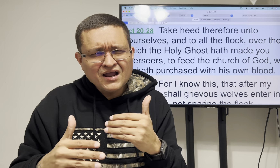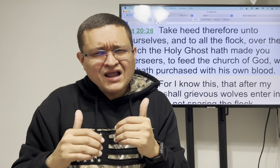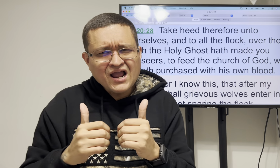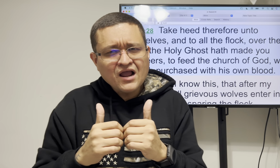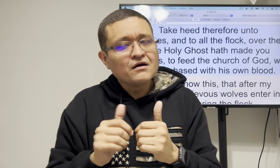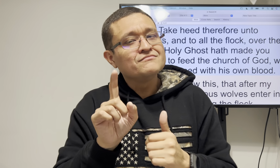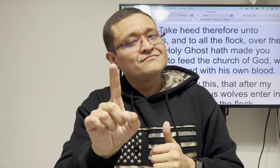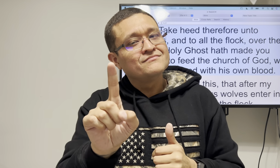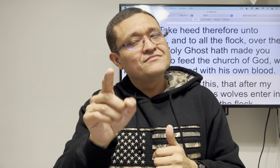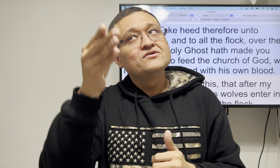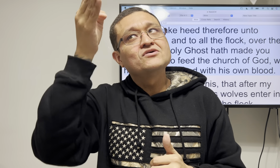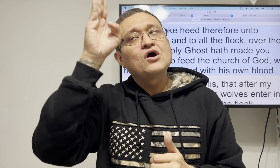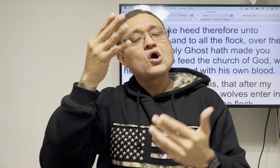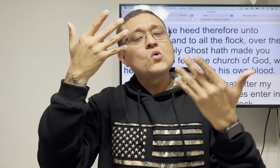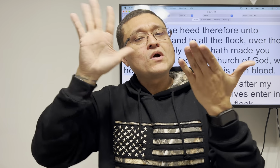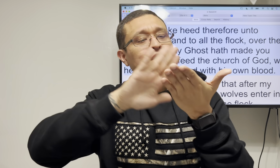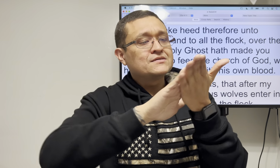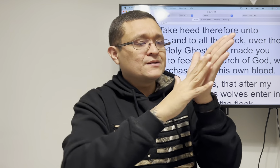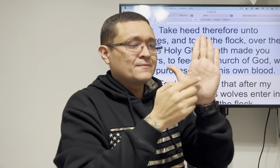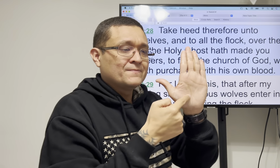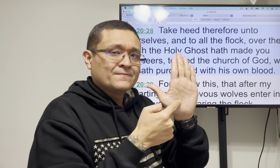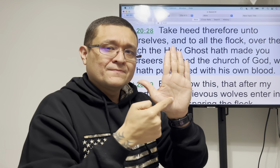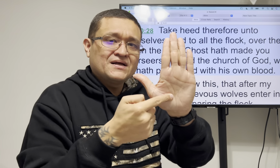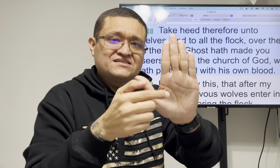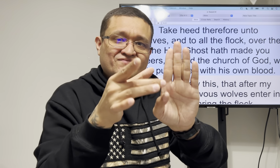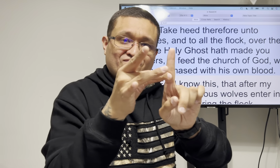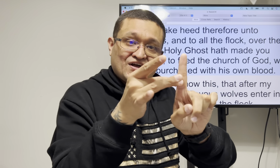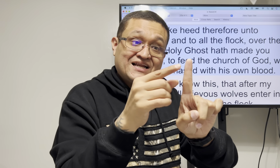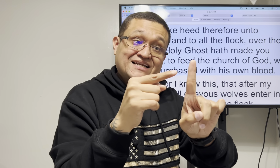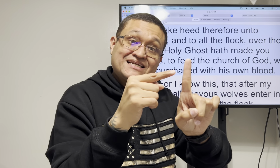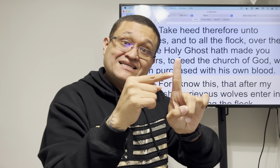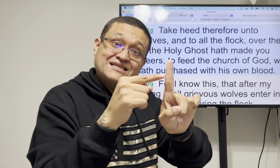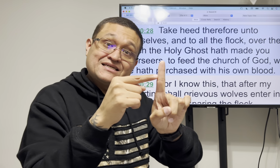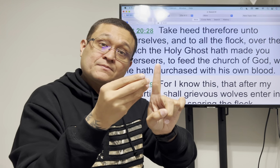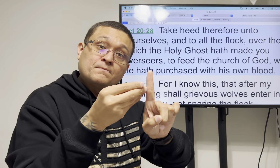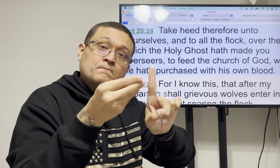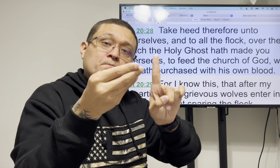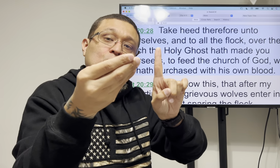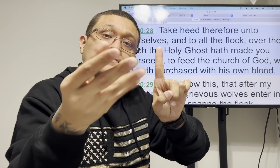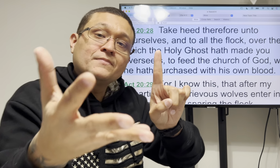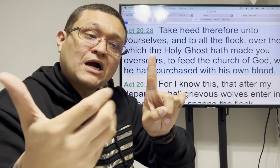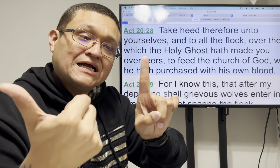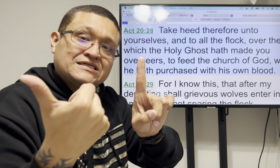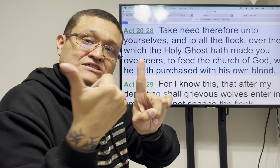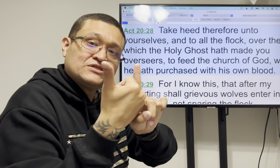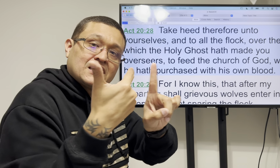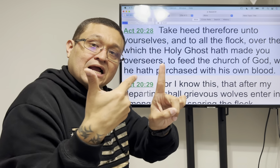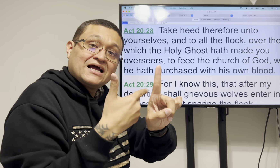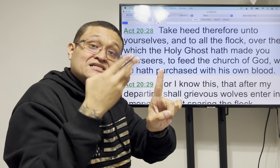but God has blood how again this is when we're talking about when he became flesh